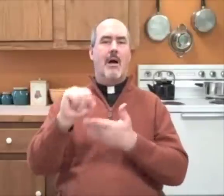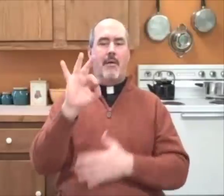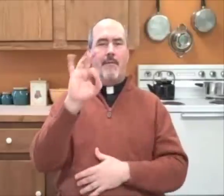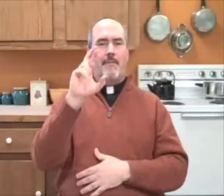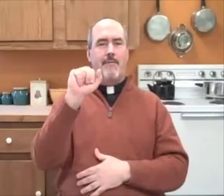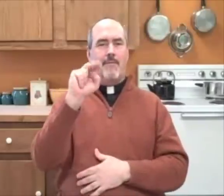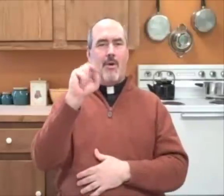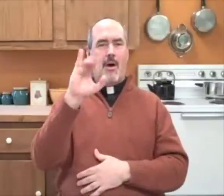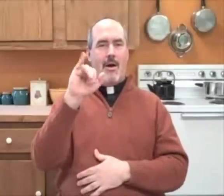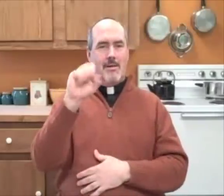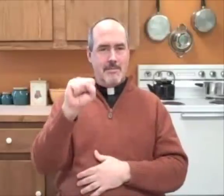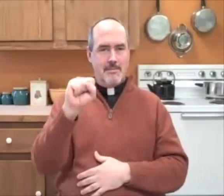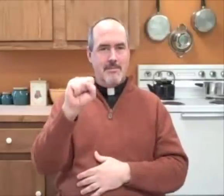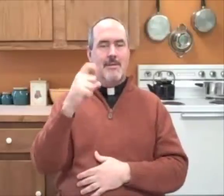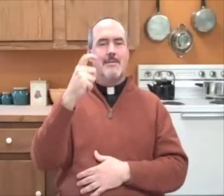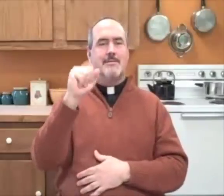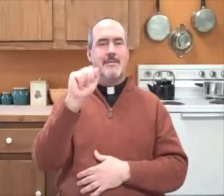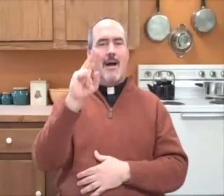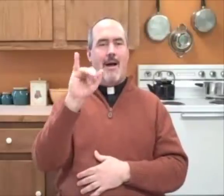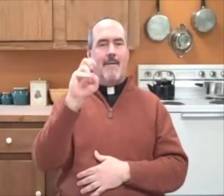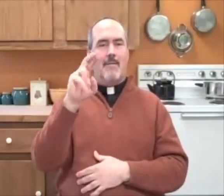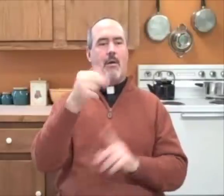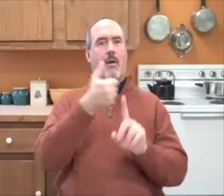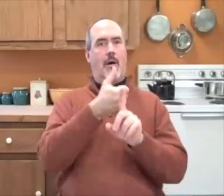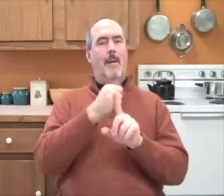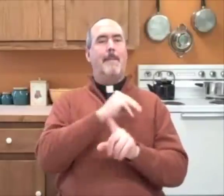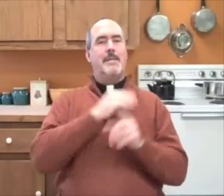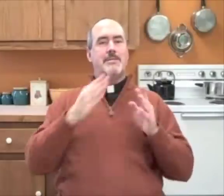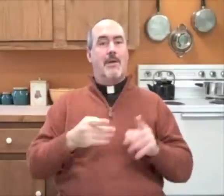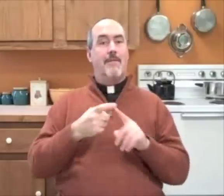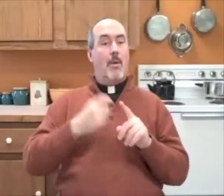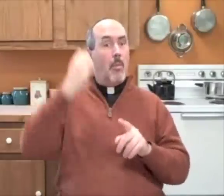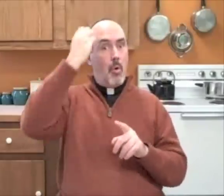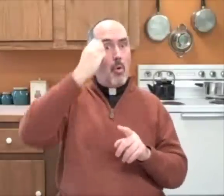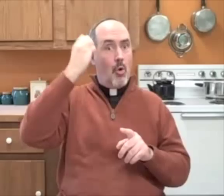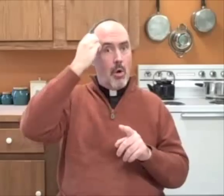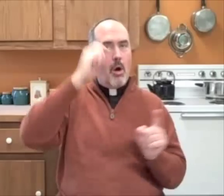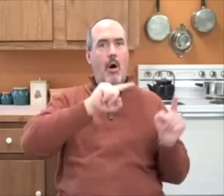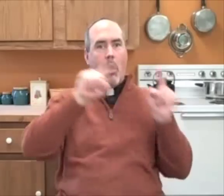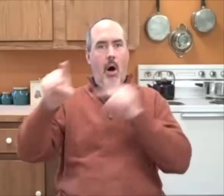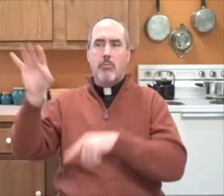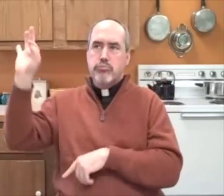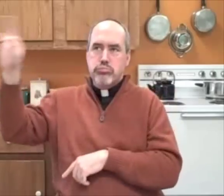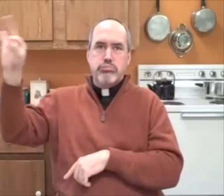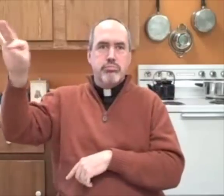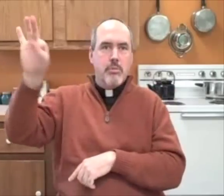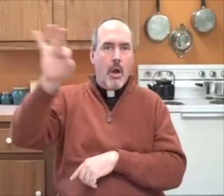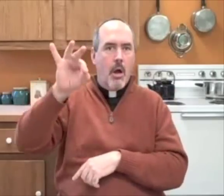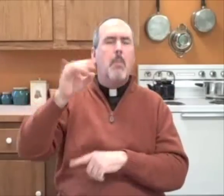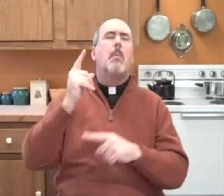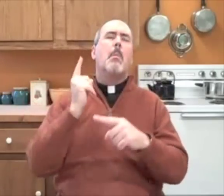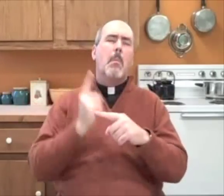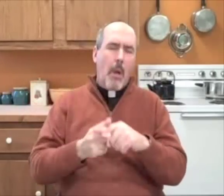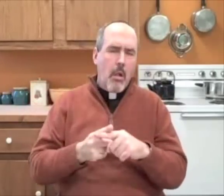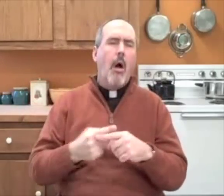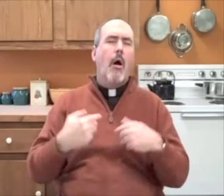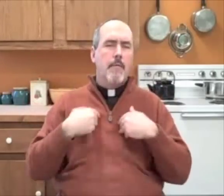name Saint Francis Xavier, who was a European missionary who came to Japan to teach people about Catholicism and Christianity.